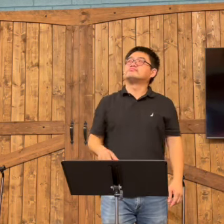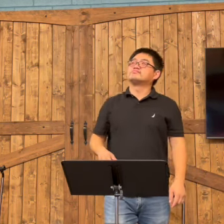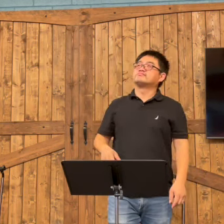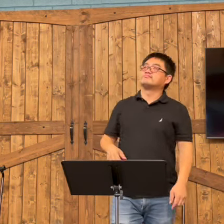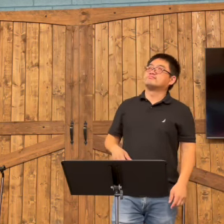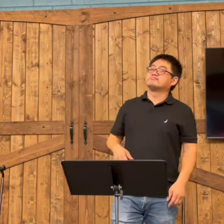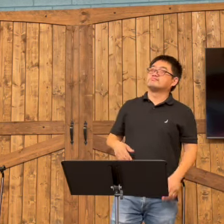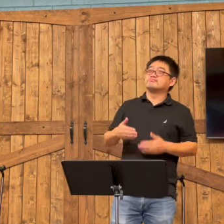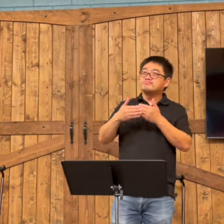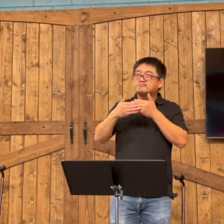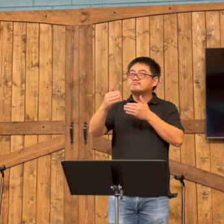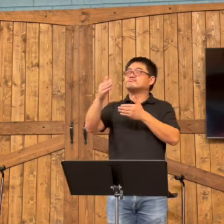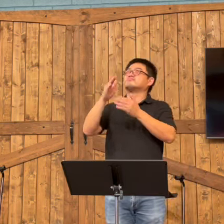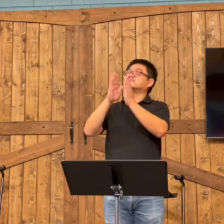our eternity. And our eternal life.